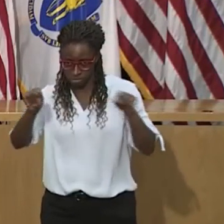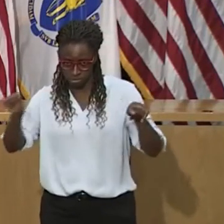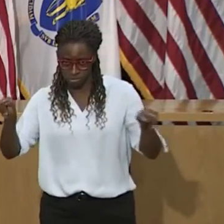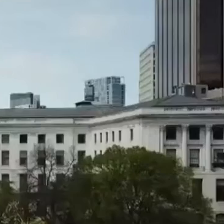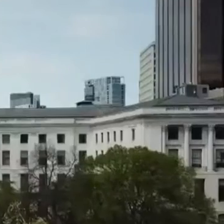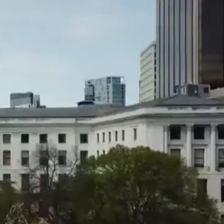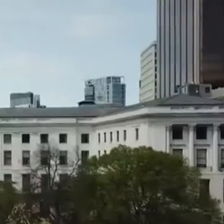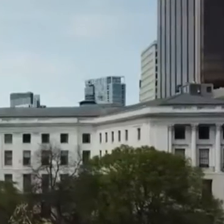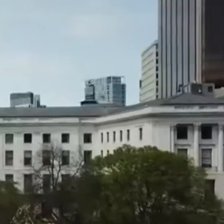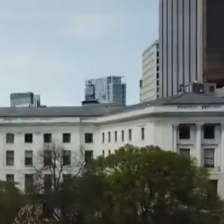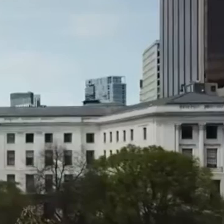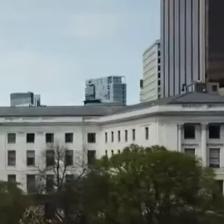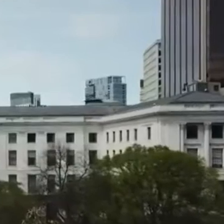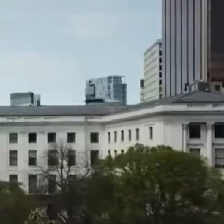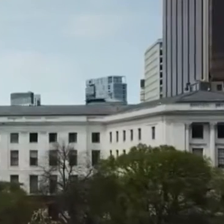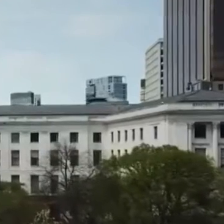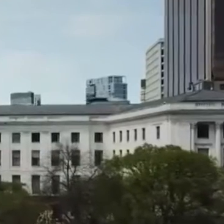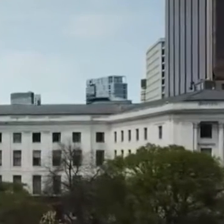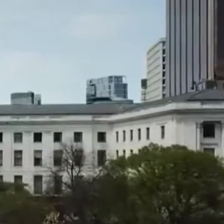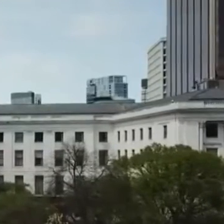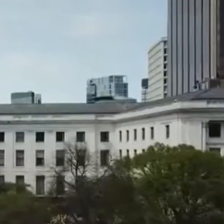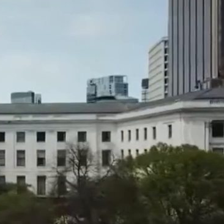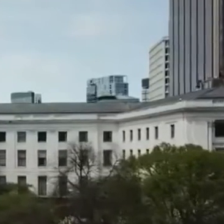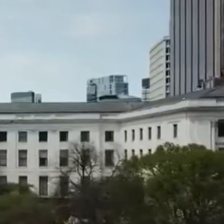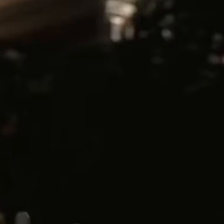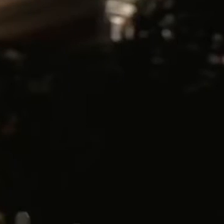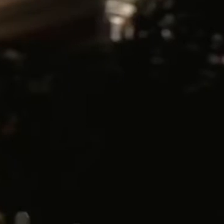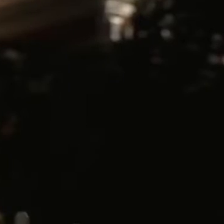to phase one or phase two of our reopening plan.